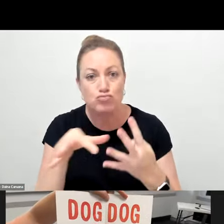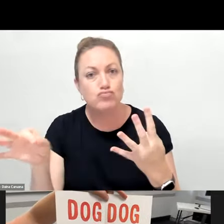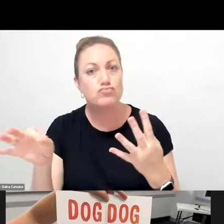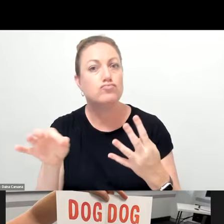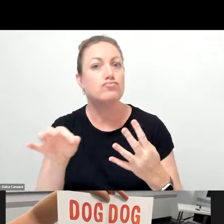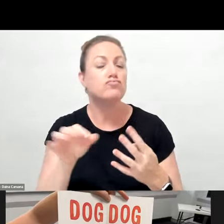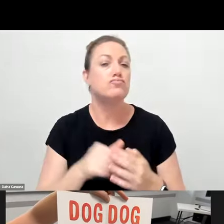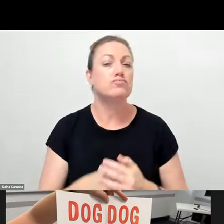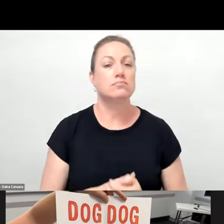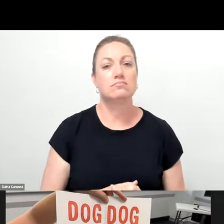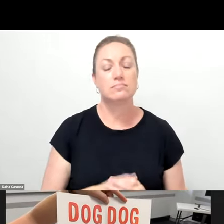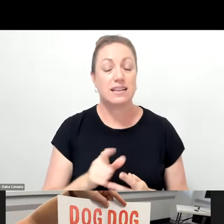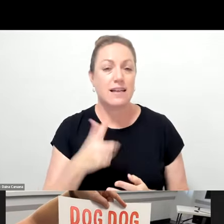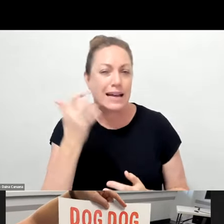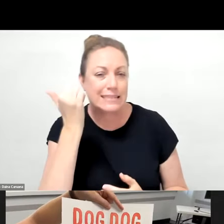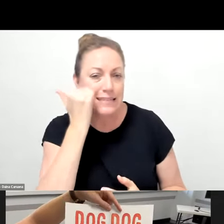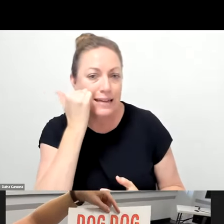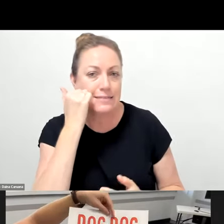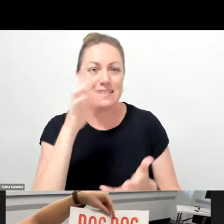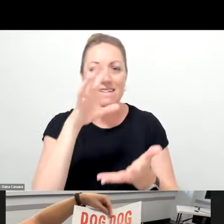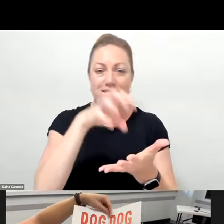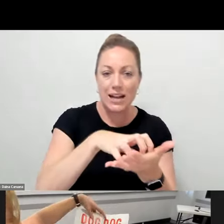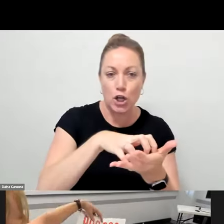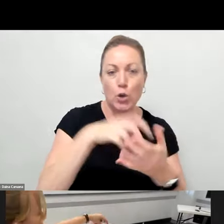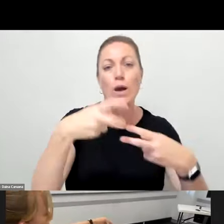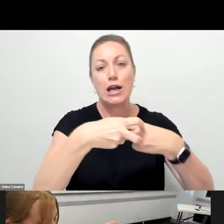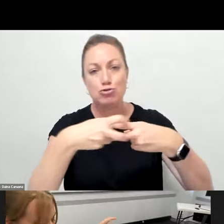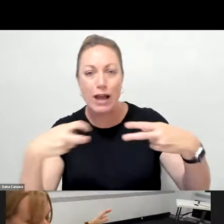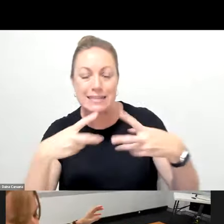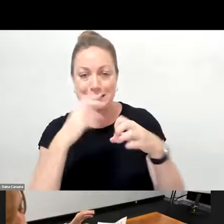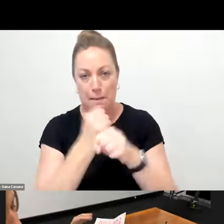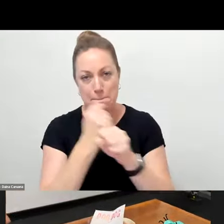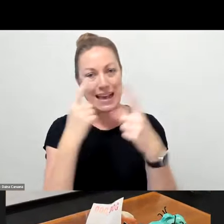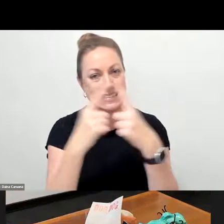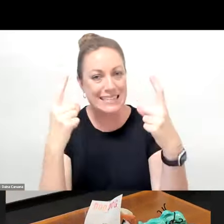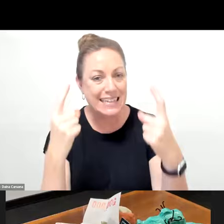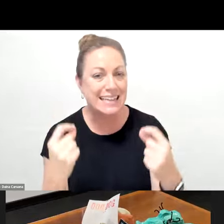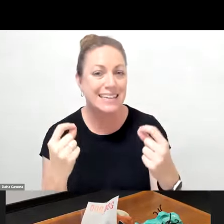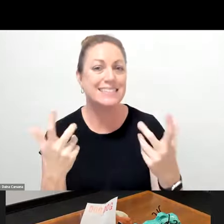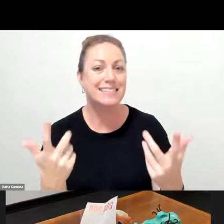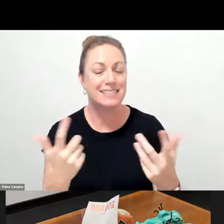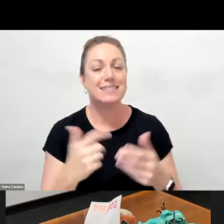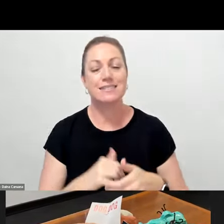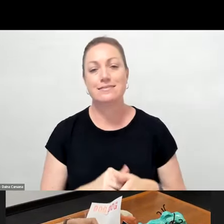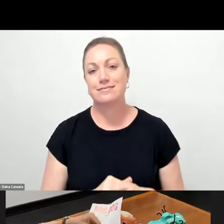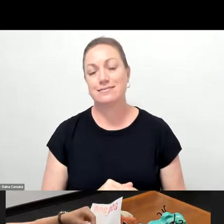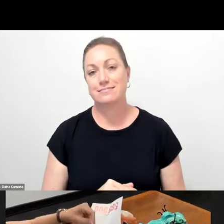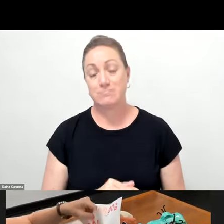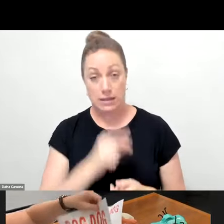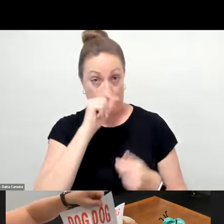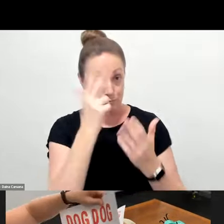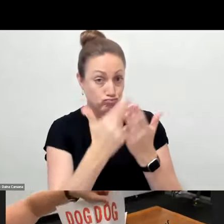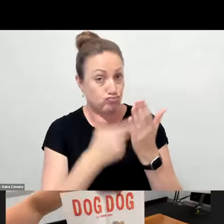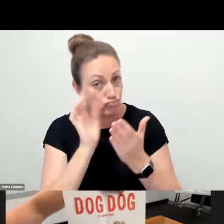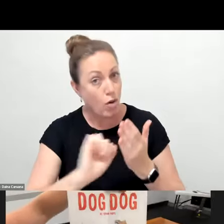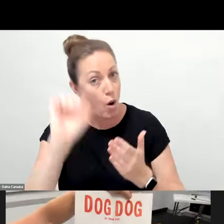The date, venue, address, times, tickets, they can create their own. We've got some others, they can even draw on their